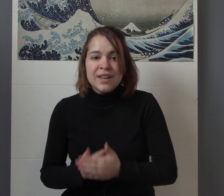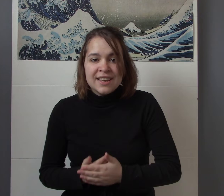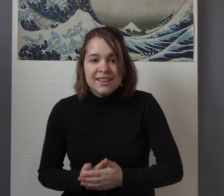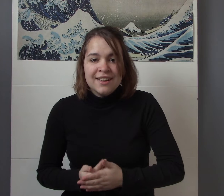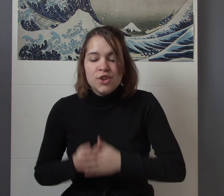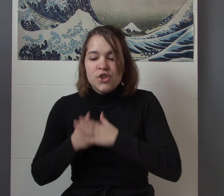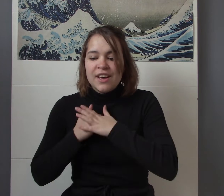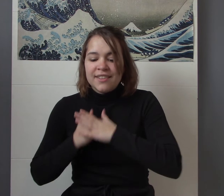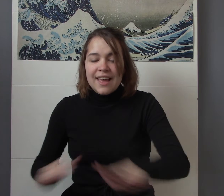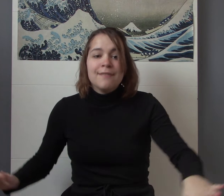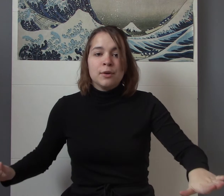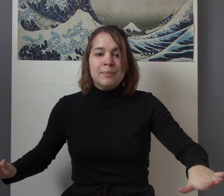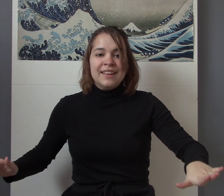she has ever been